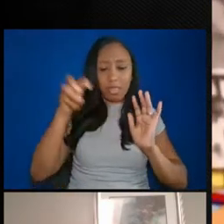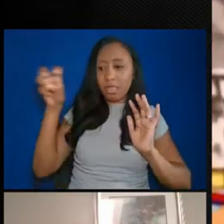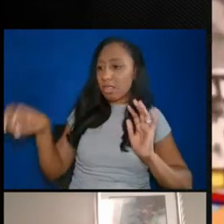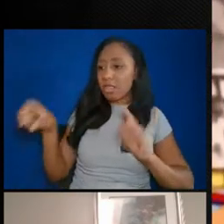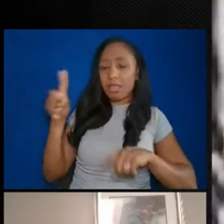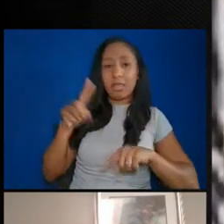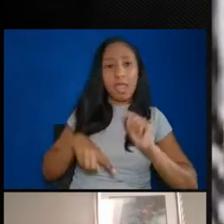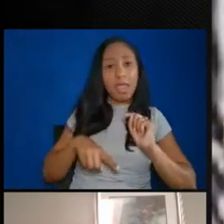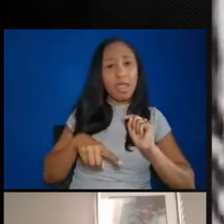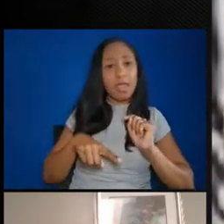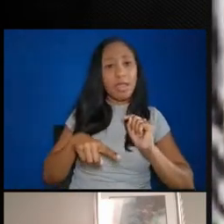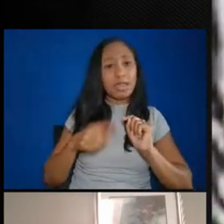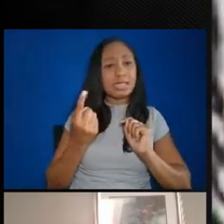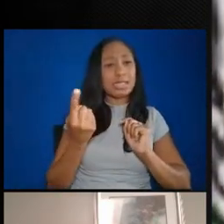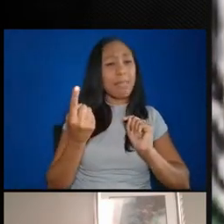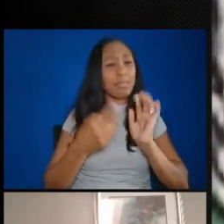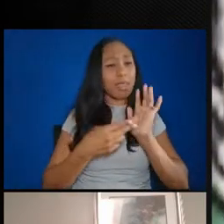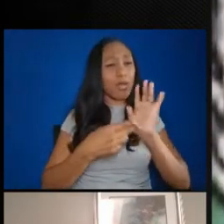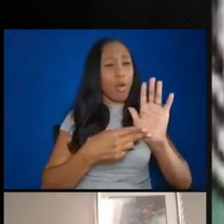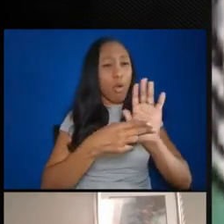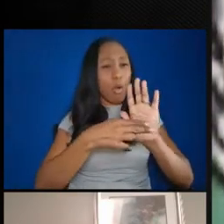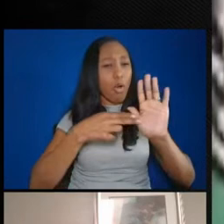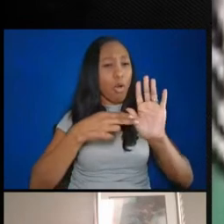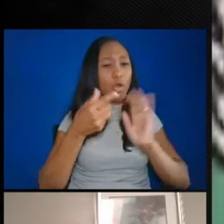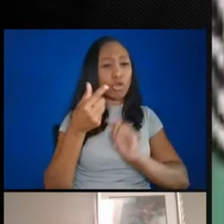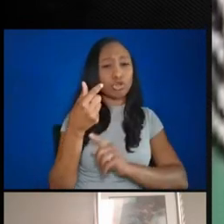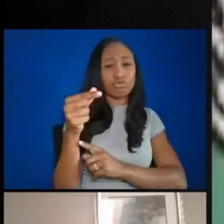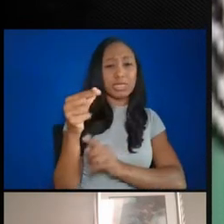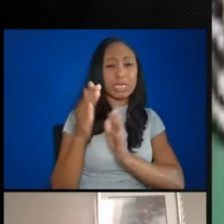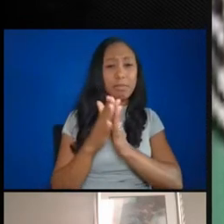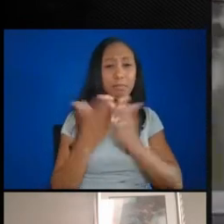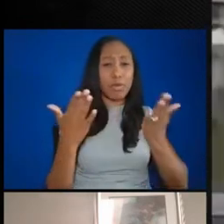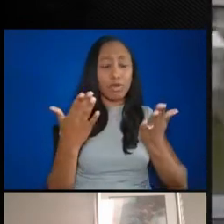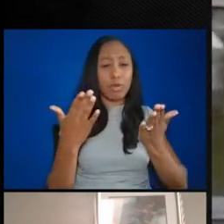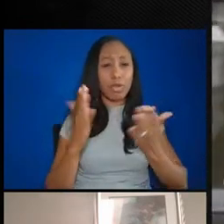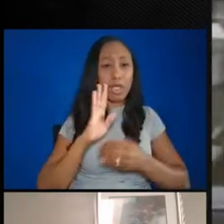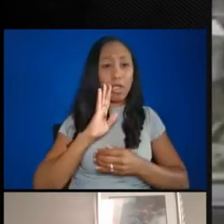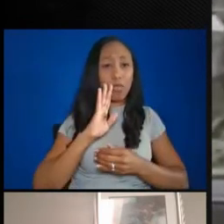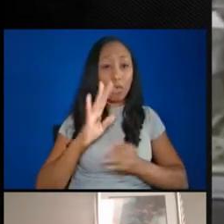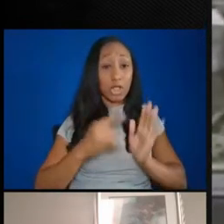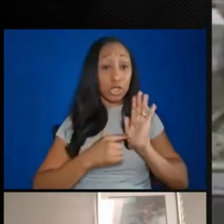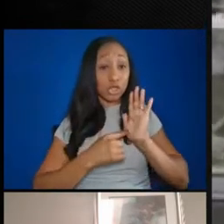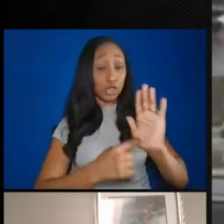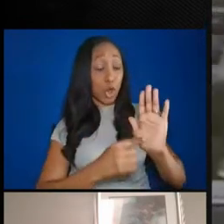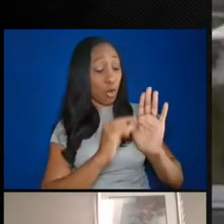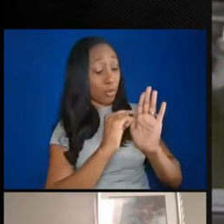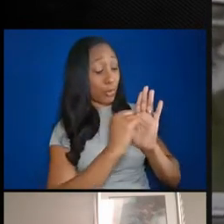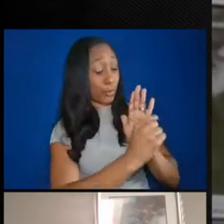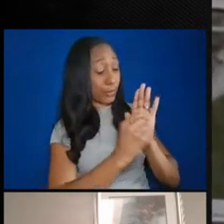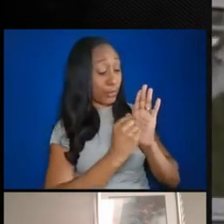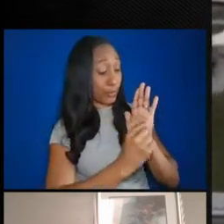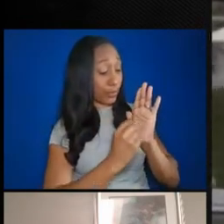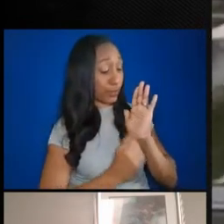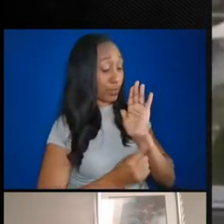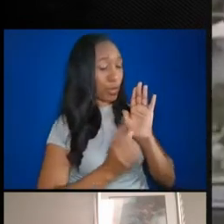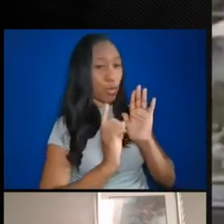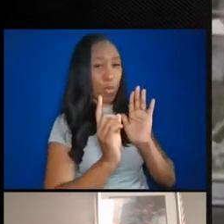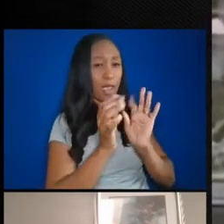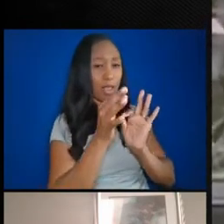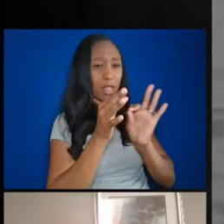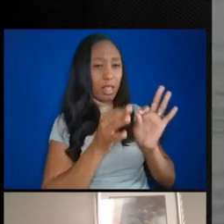movie called The Green Book that kind of outlined a lot of these different facilities where it was safe for people of color to go.